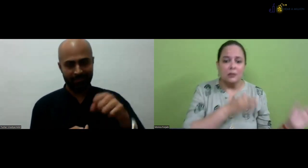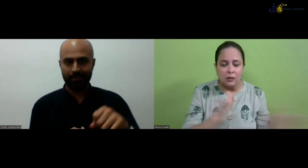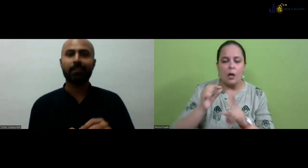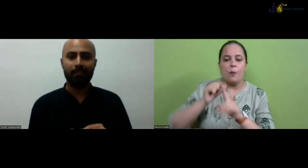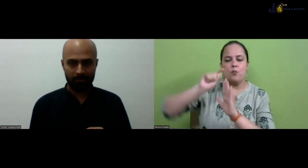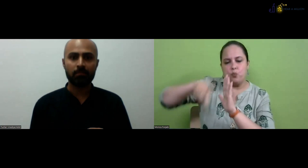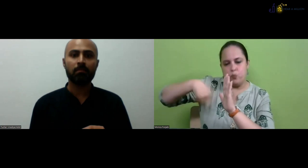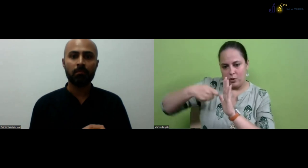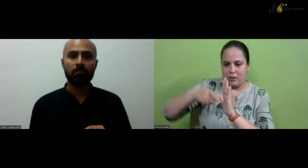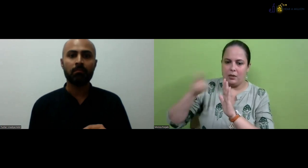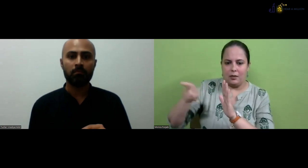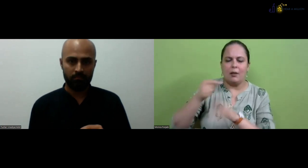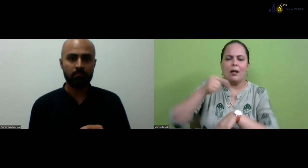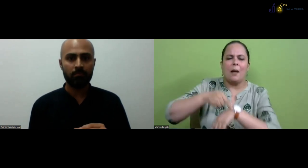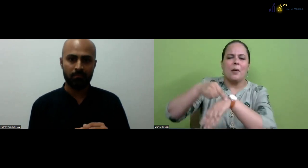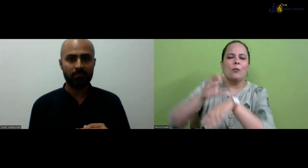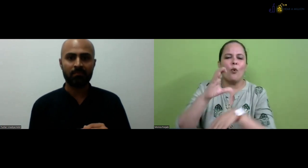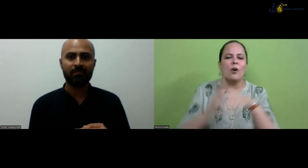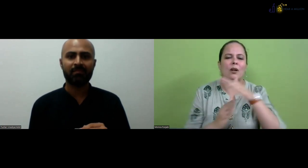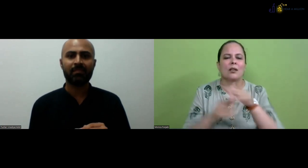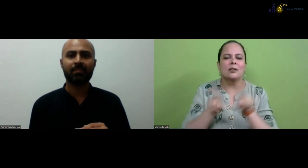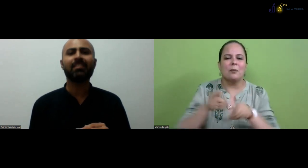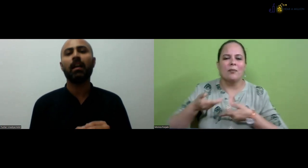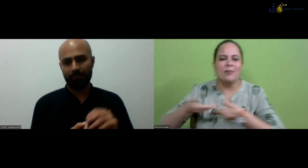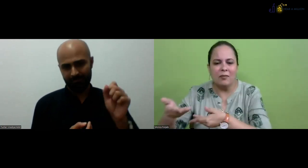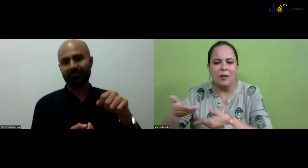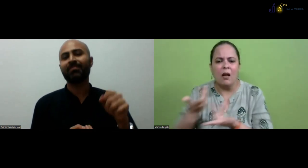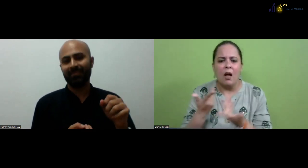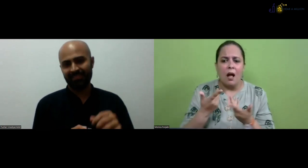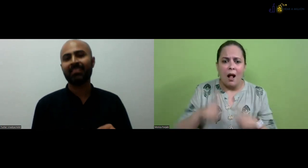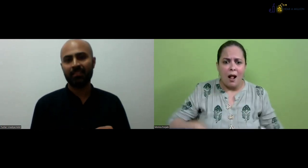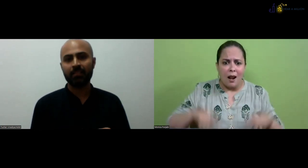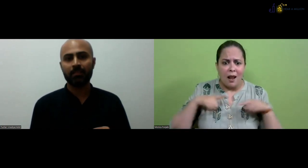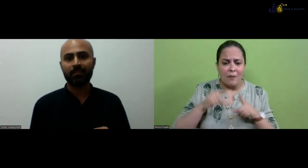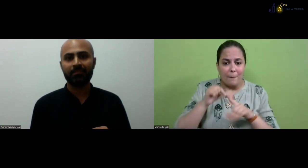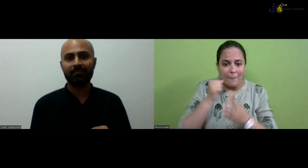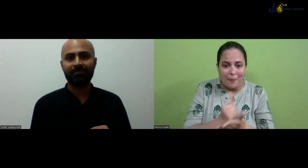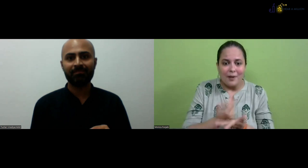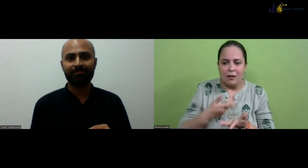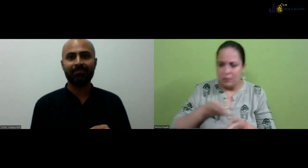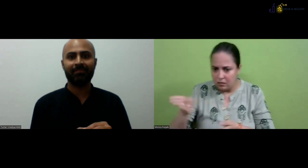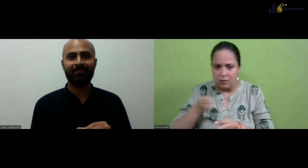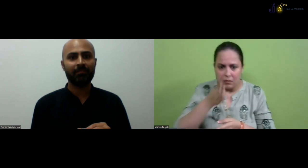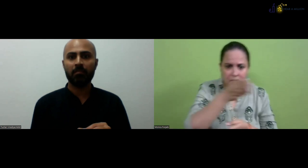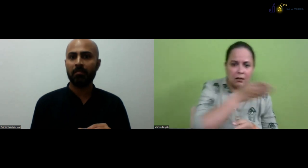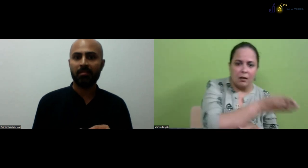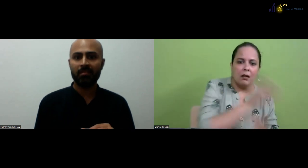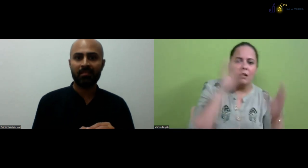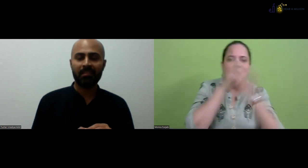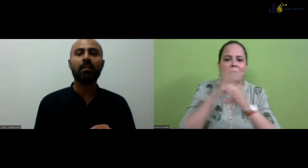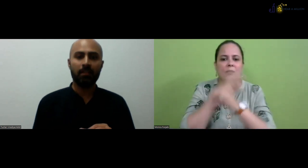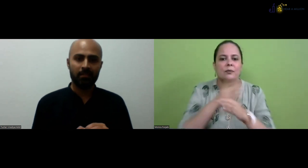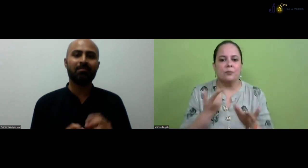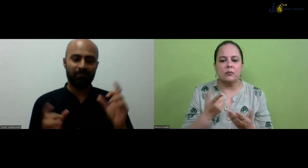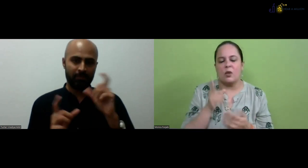opportunity. So when we will be running the batch of 30 people and 20, all of the people. So if they are having a contractual job,